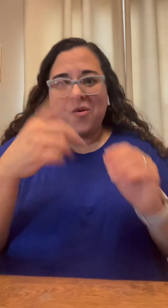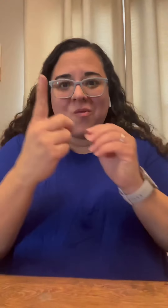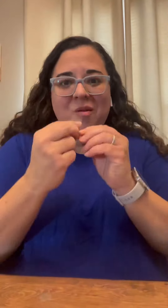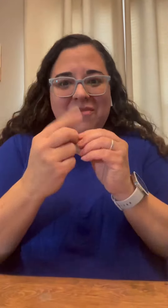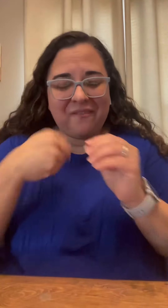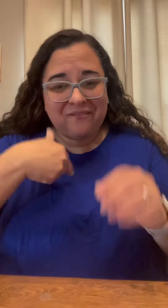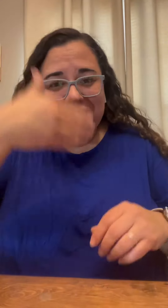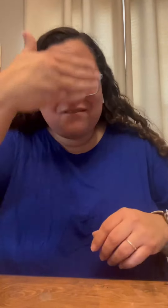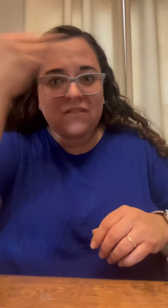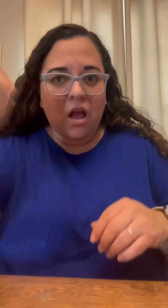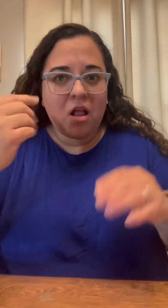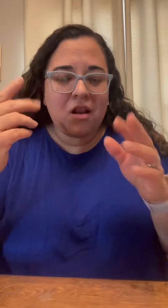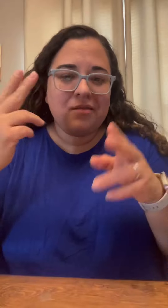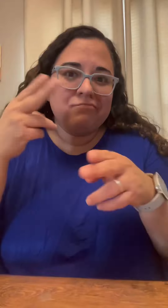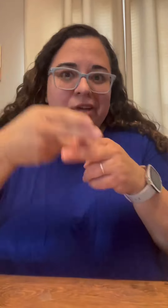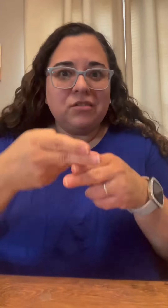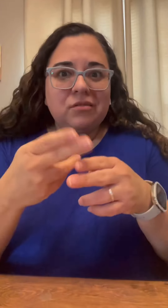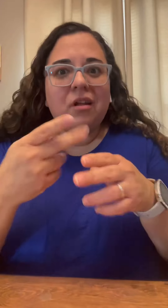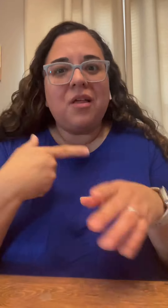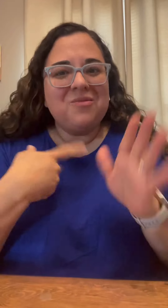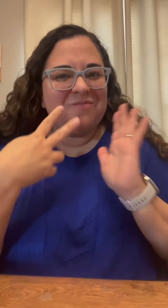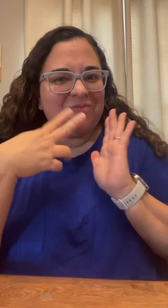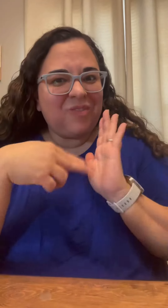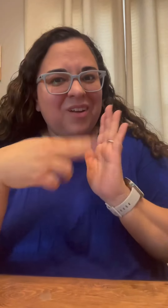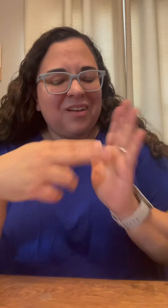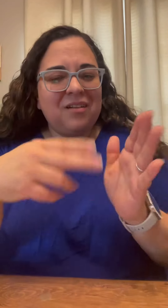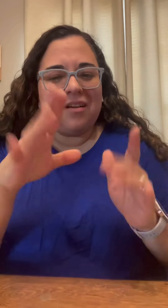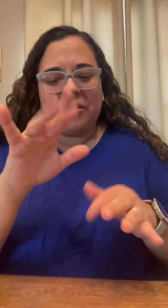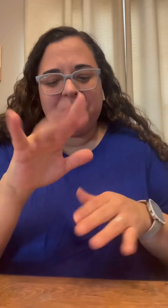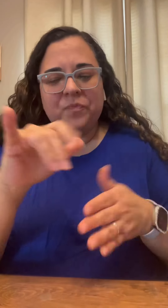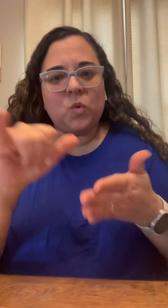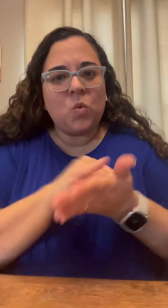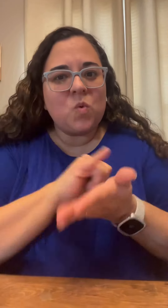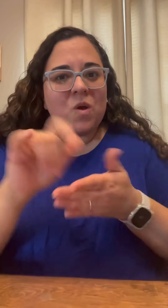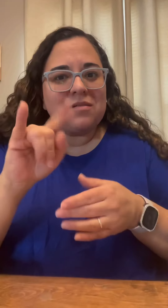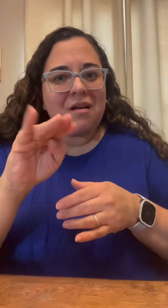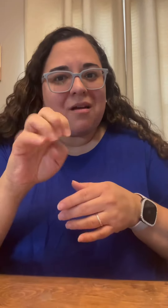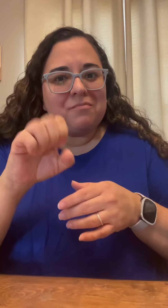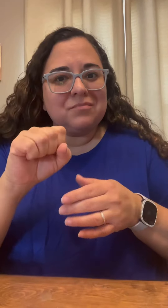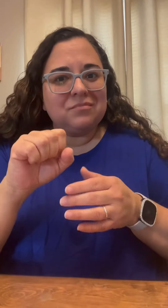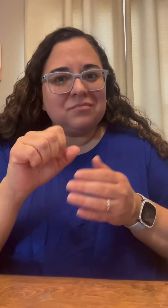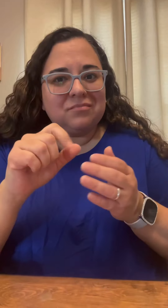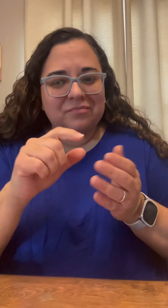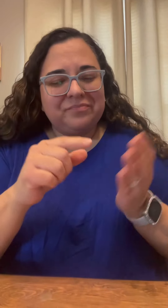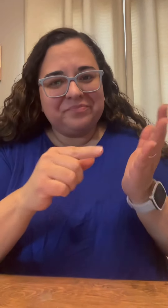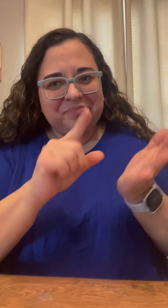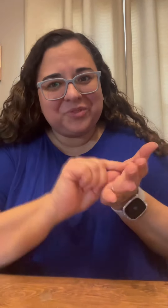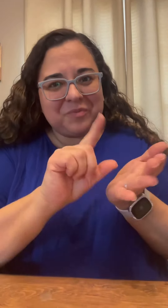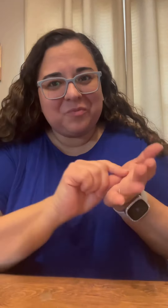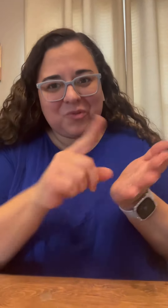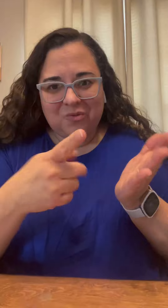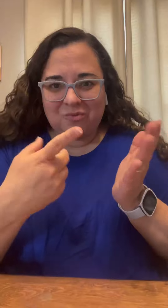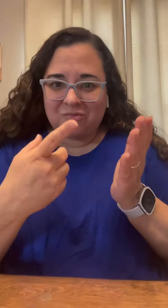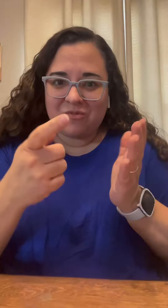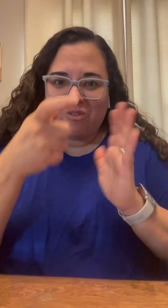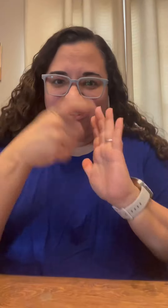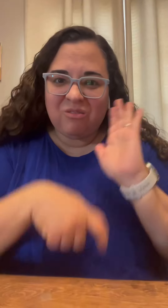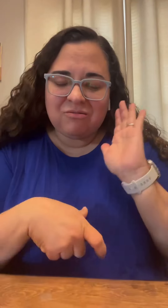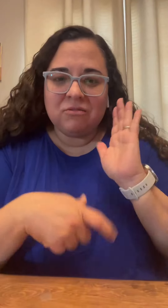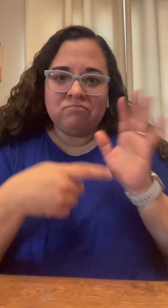one more thing i forgot to mention um i was reading an article in the new york times and